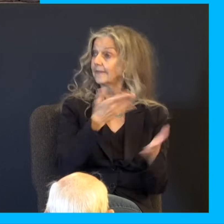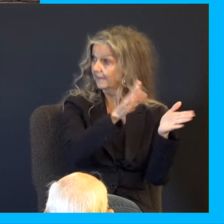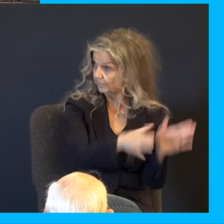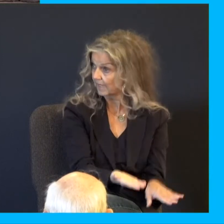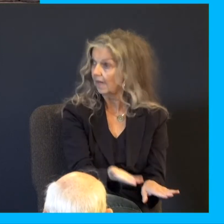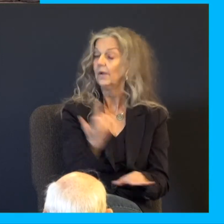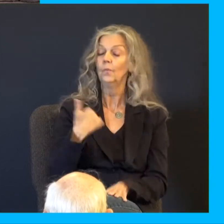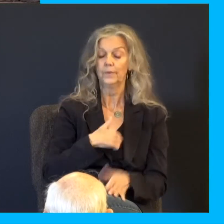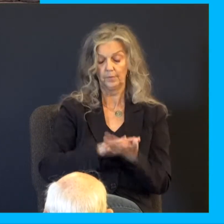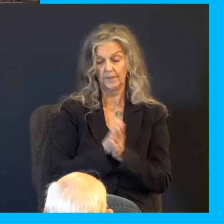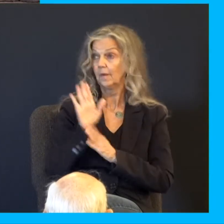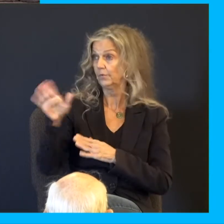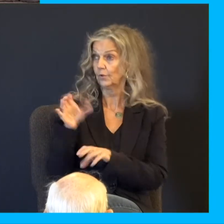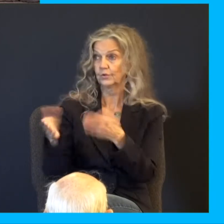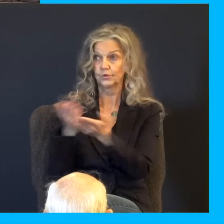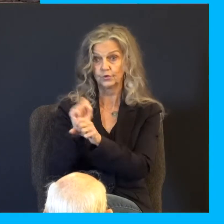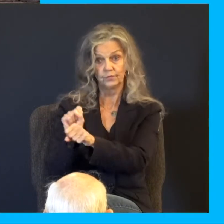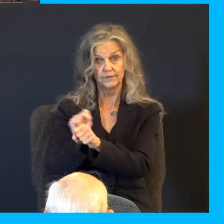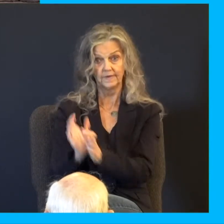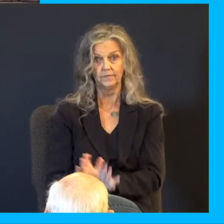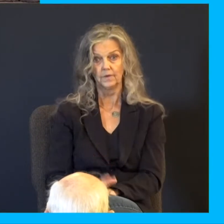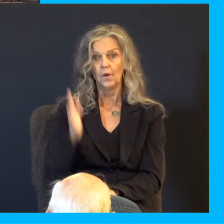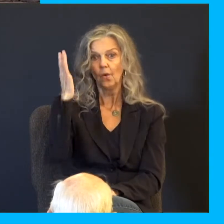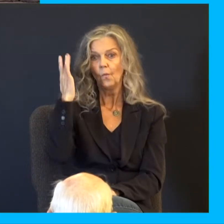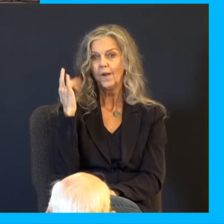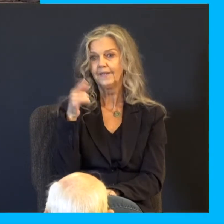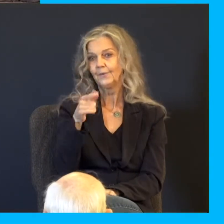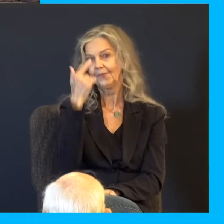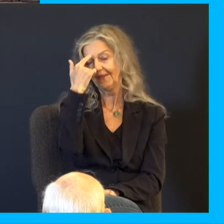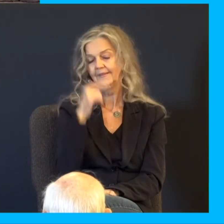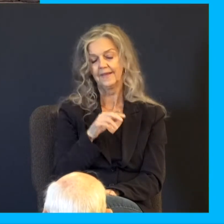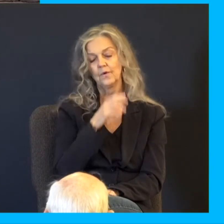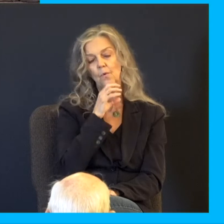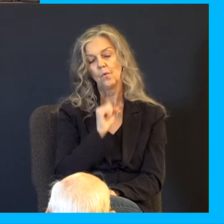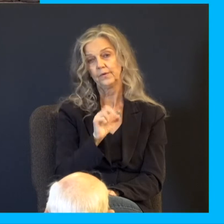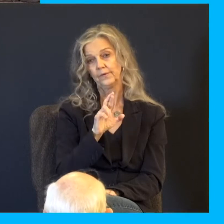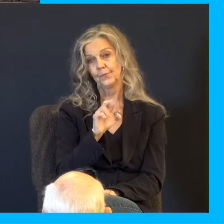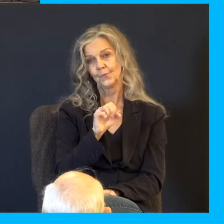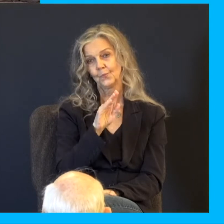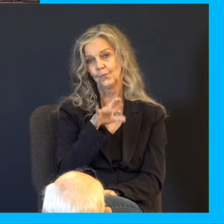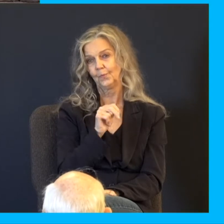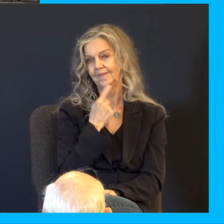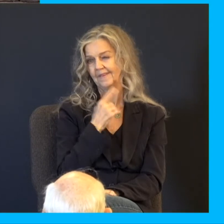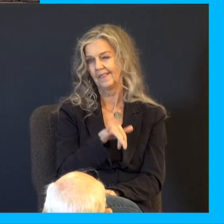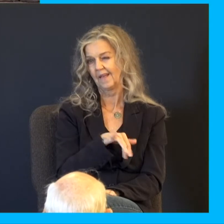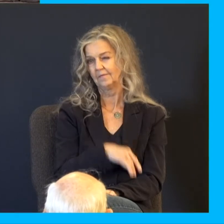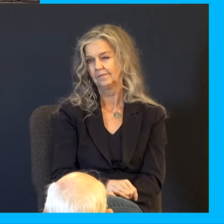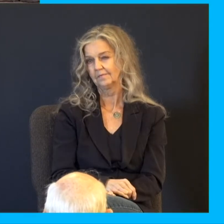also be my Lord's bondmen. Why do I think Reuben suggested that? Why is it that just fits his M.O.? You know what?